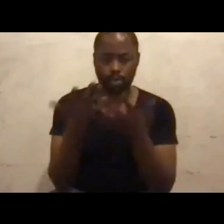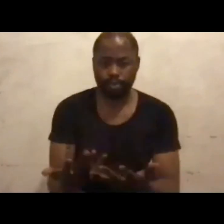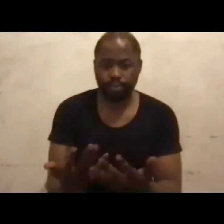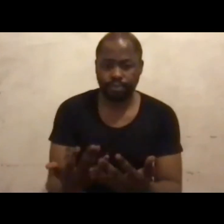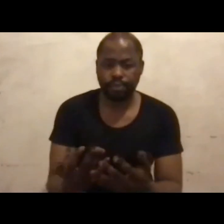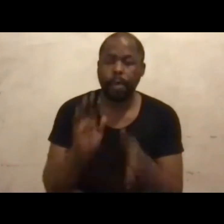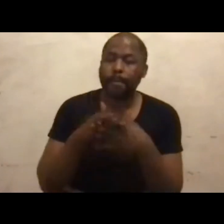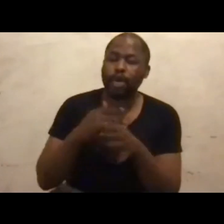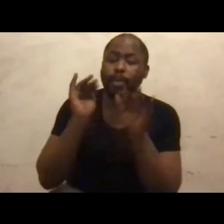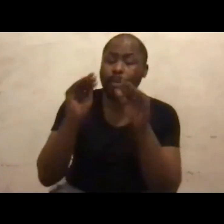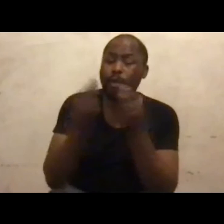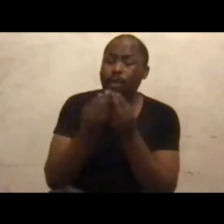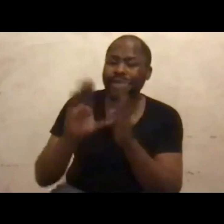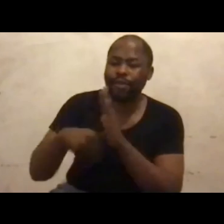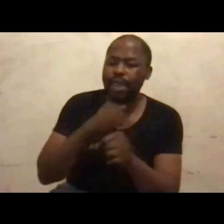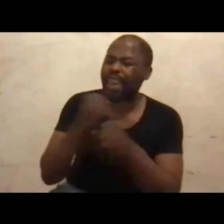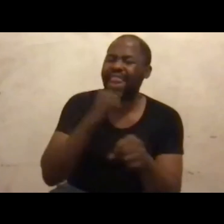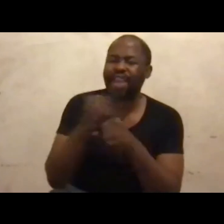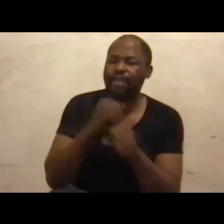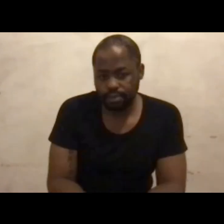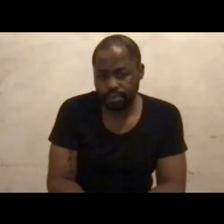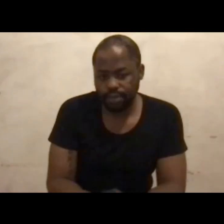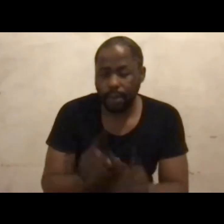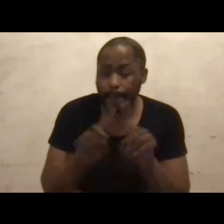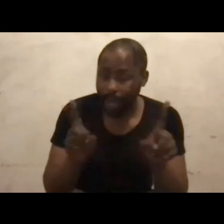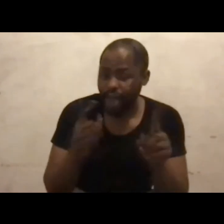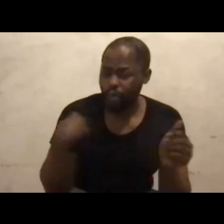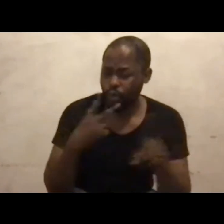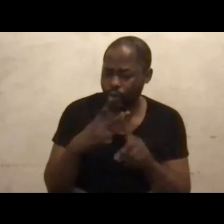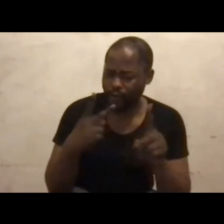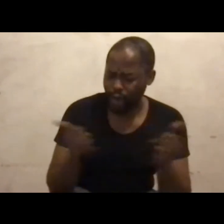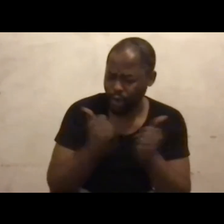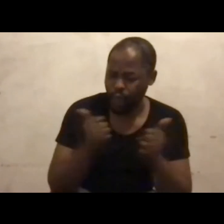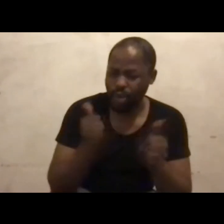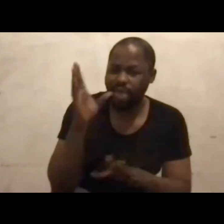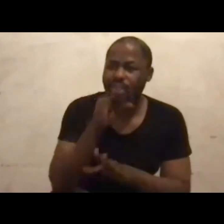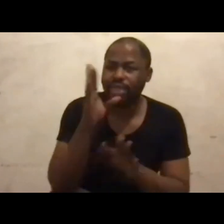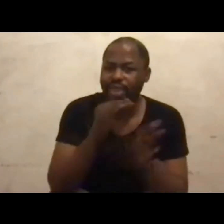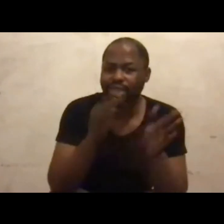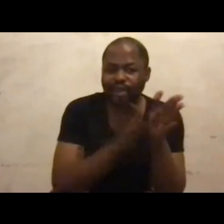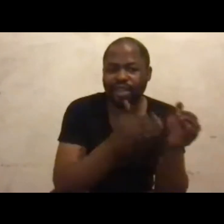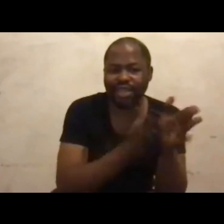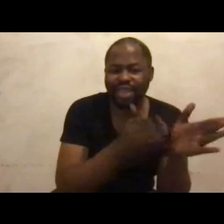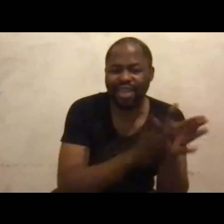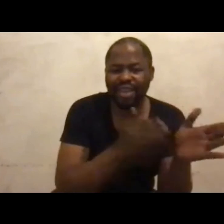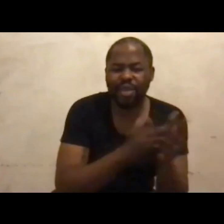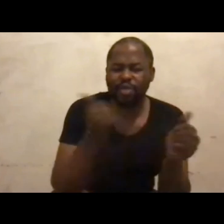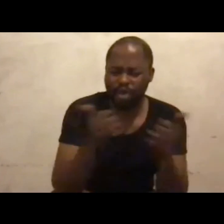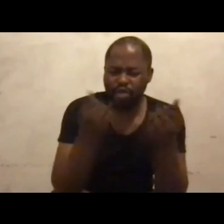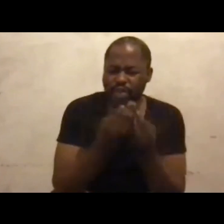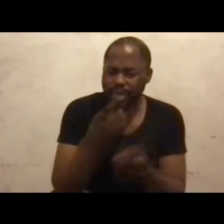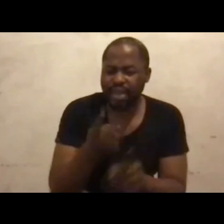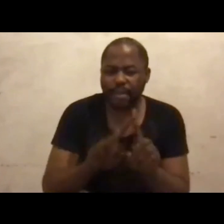support one another. And we need to say that loud and clear. And I always ask myself, whoever thought that complaints